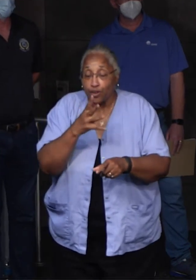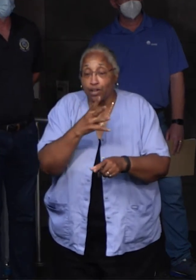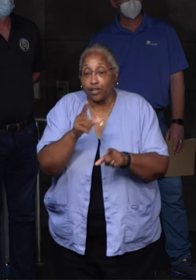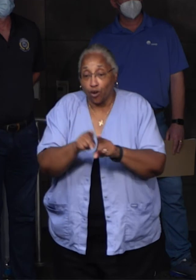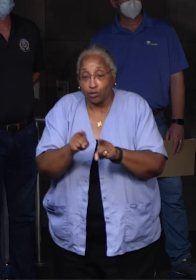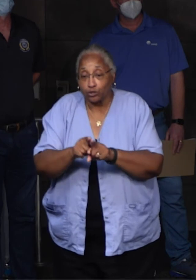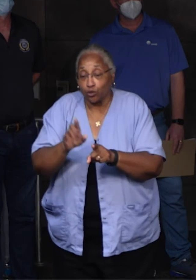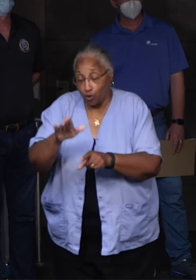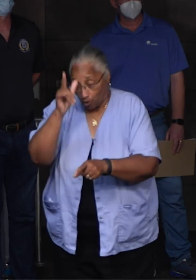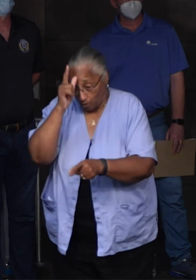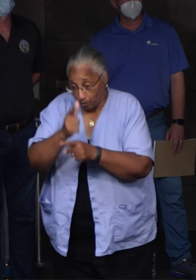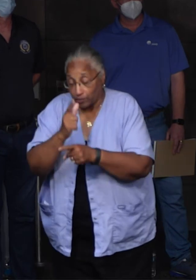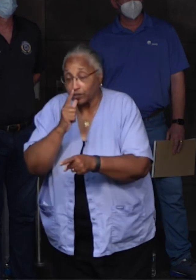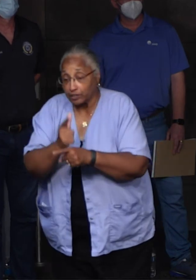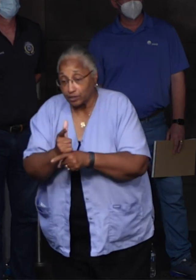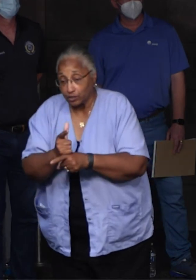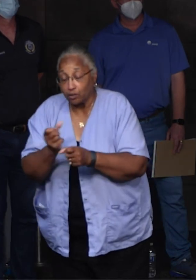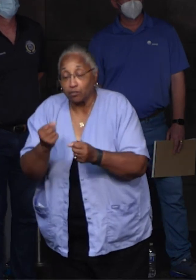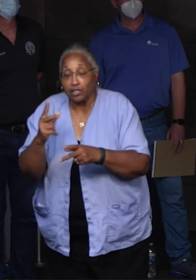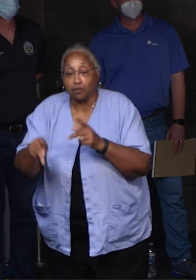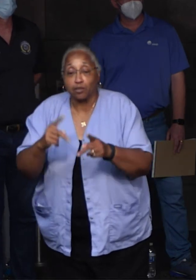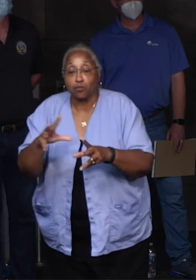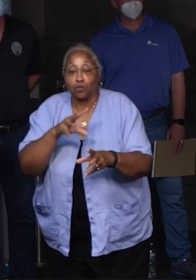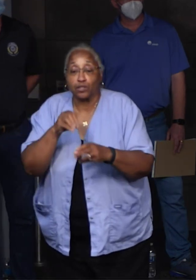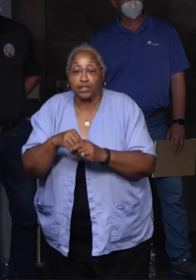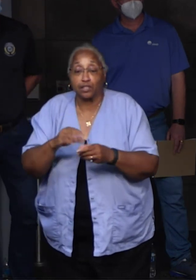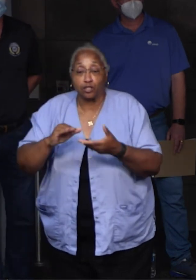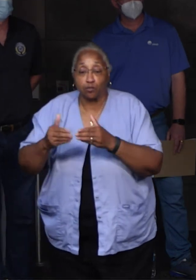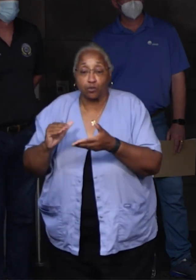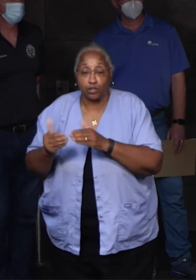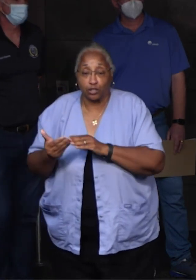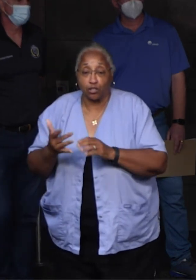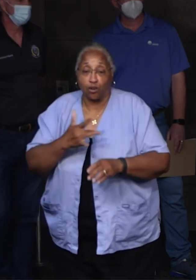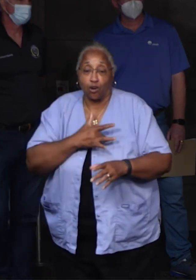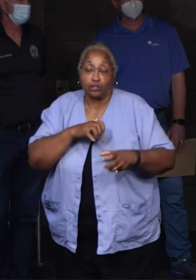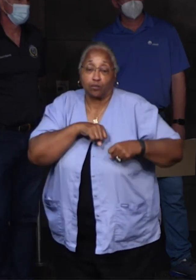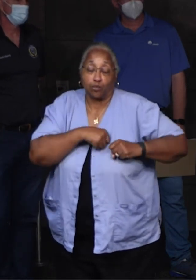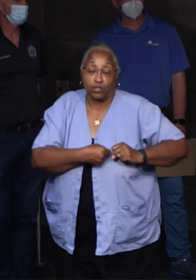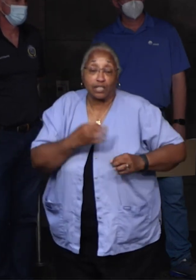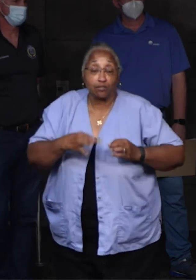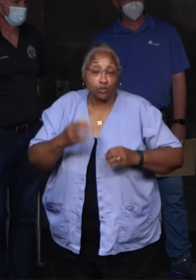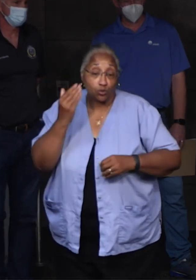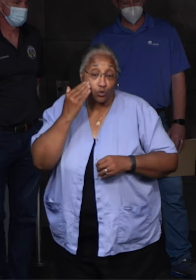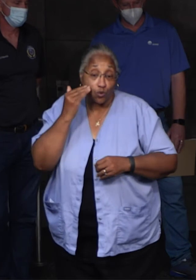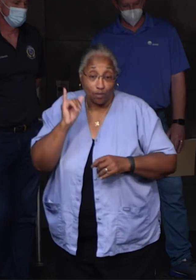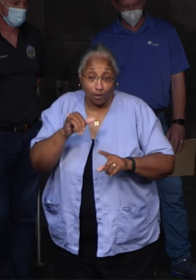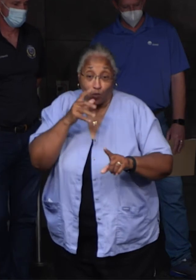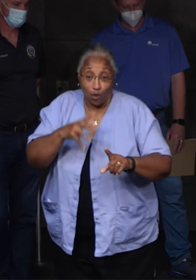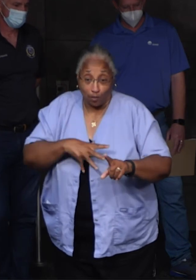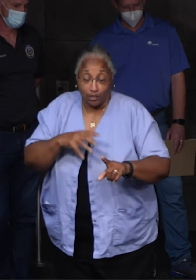so many in the community hearts are broken and so is mine because if you knew her, you loved her.